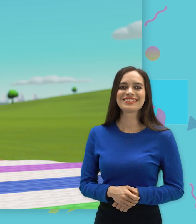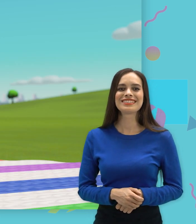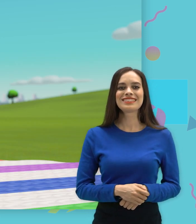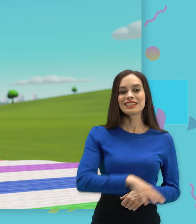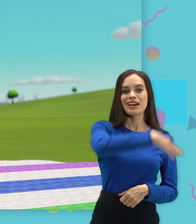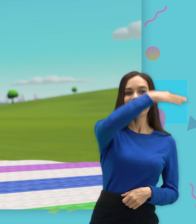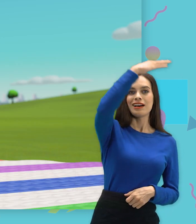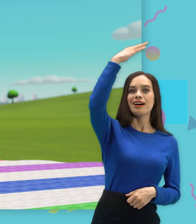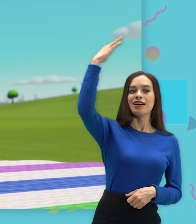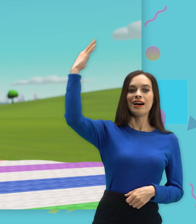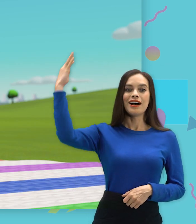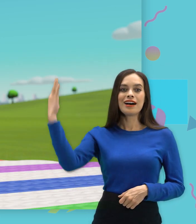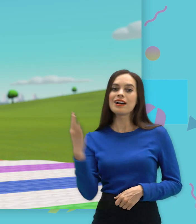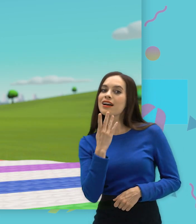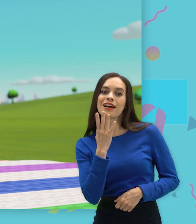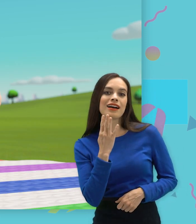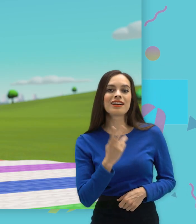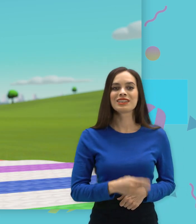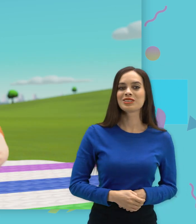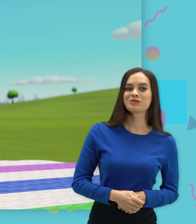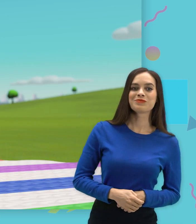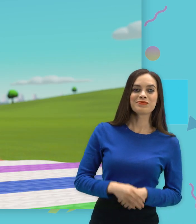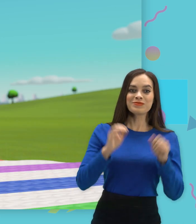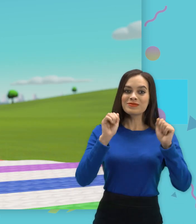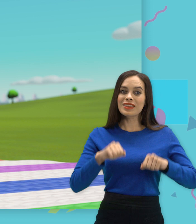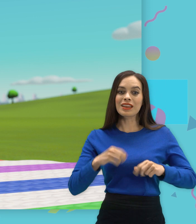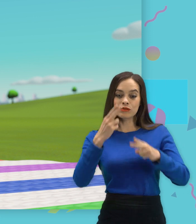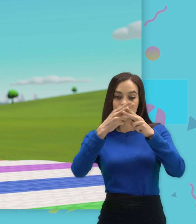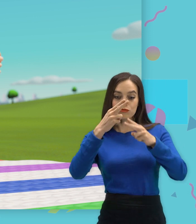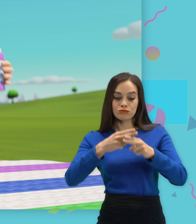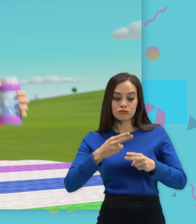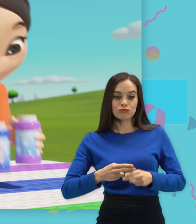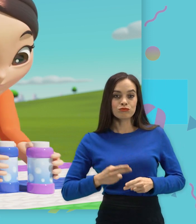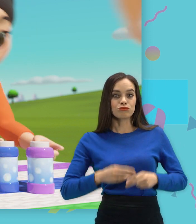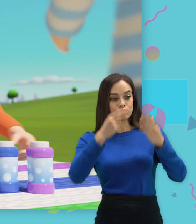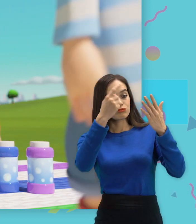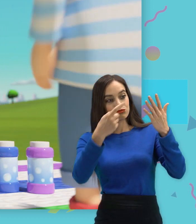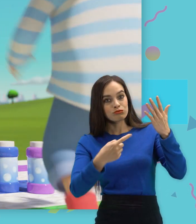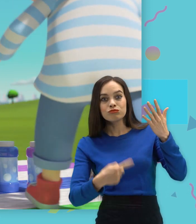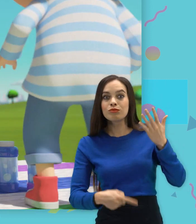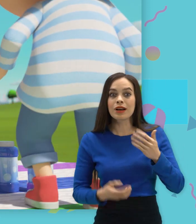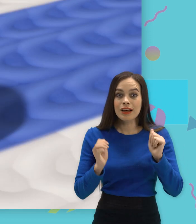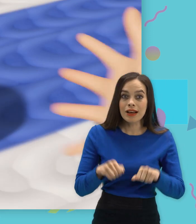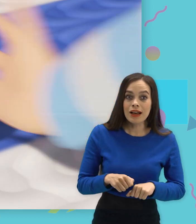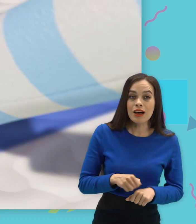Rainbow colors Can you name them all? Rainbow